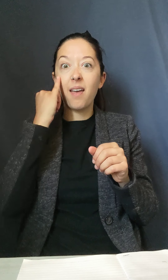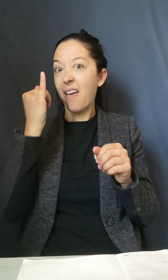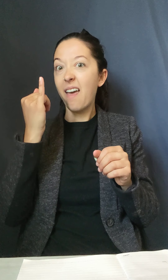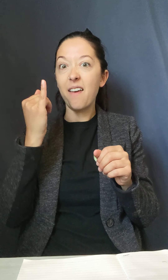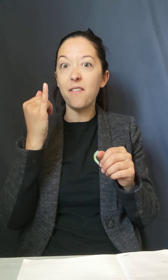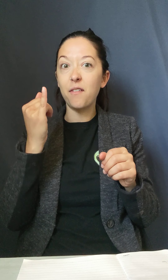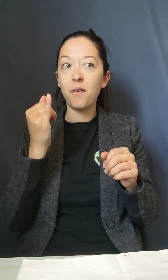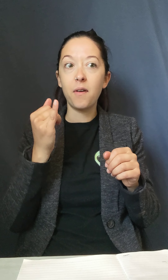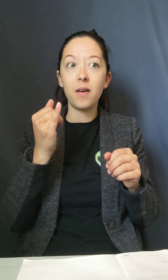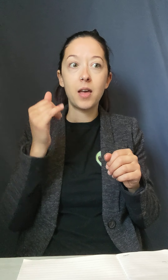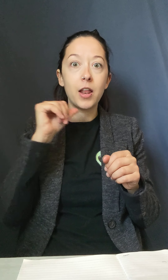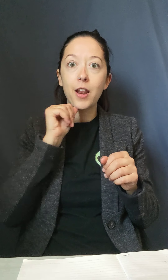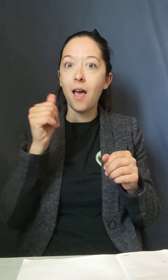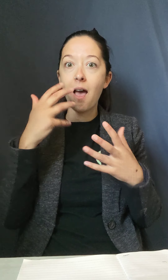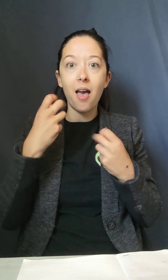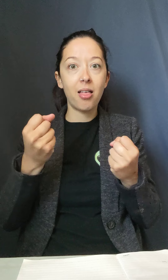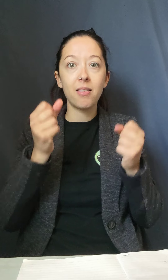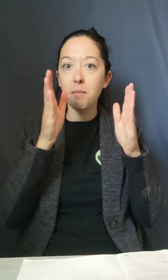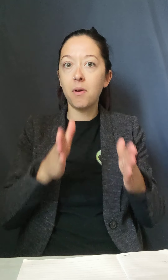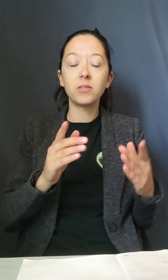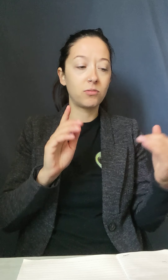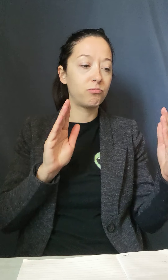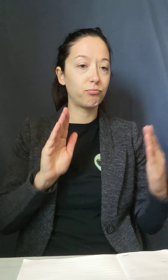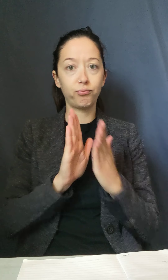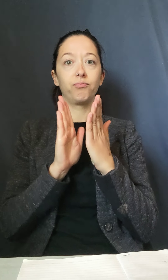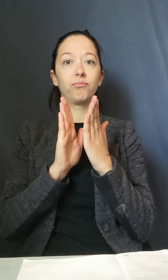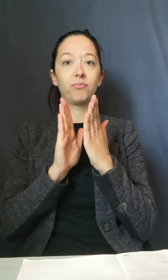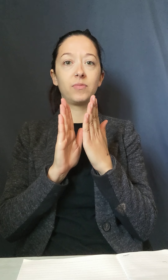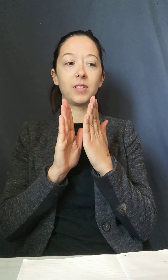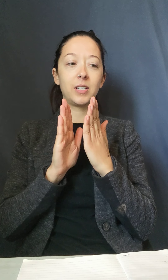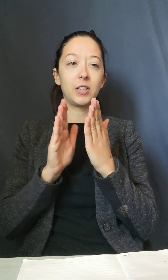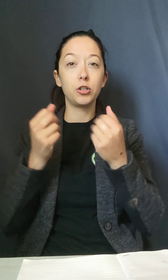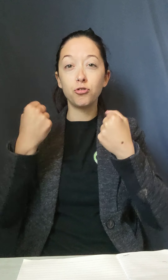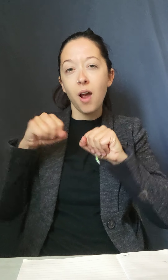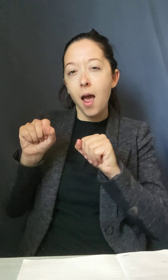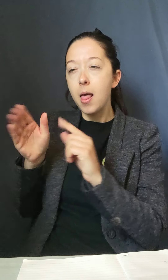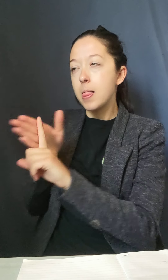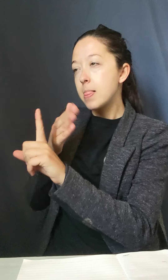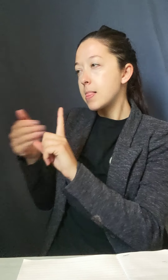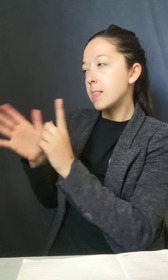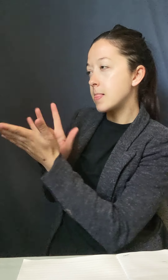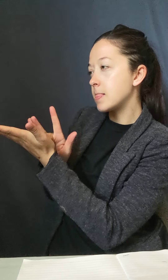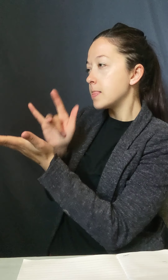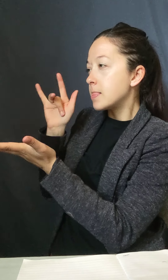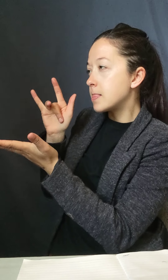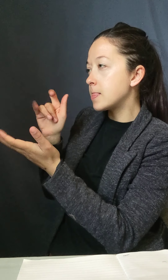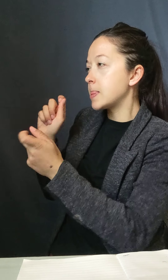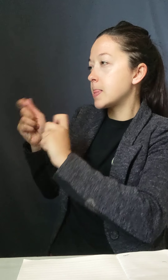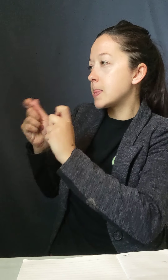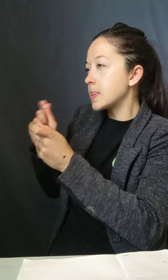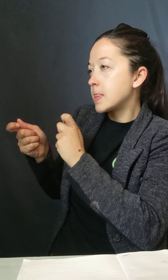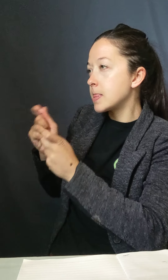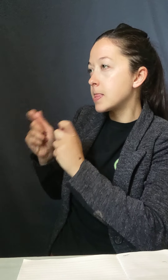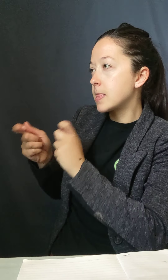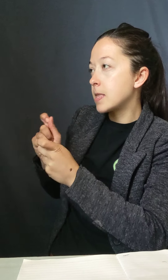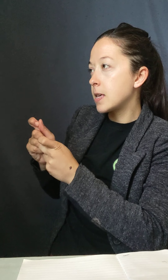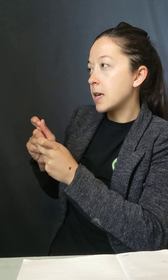phrases to Tai Chi that way. So you don't get involved in the attack, you don't go on the self-defense, you don't really feel horrible